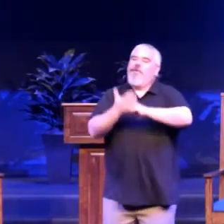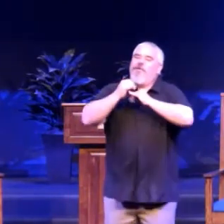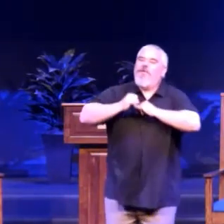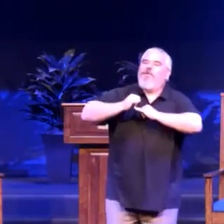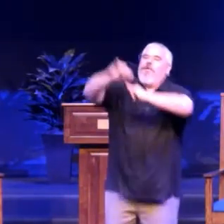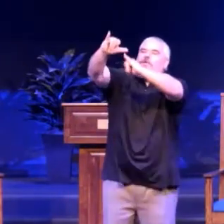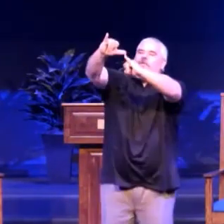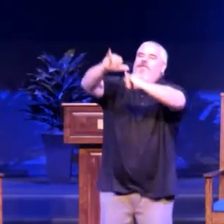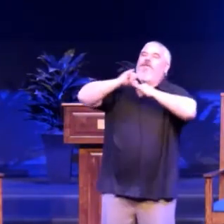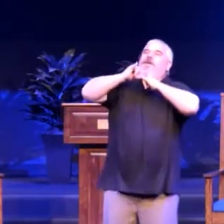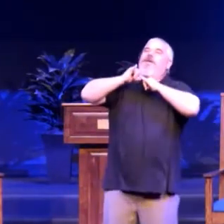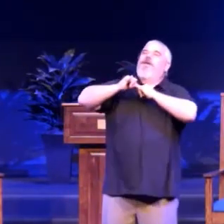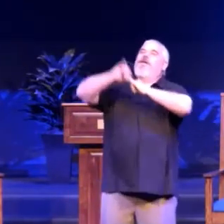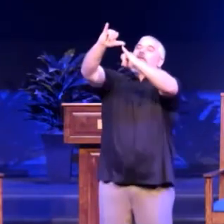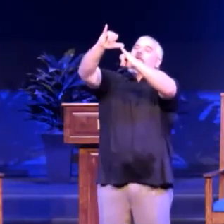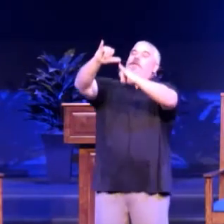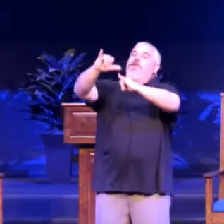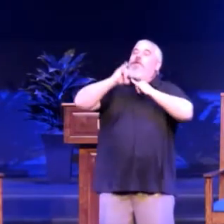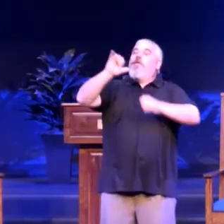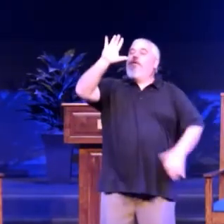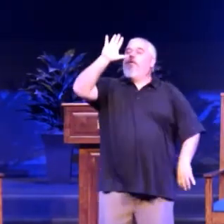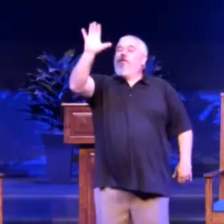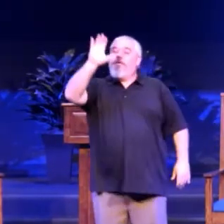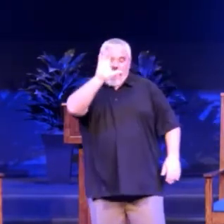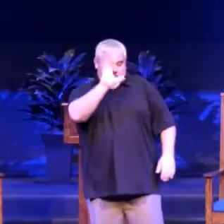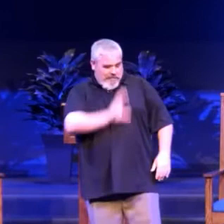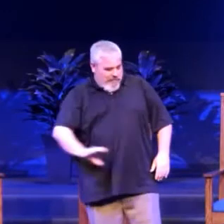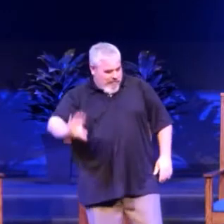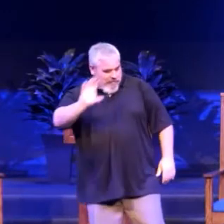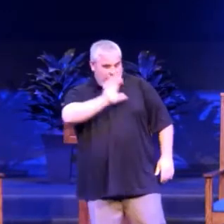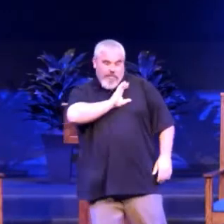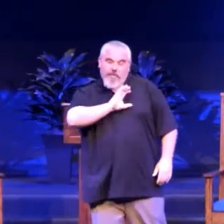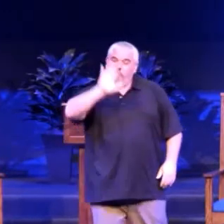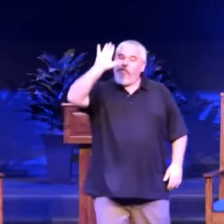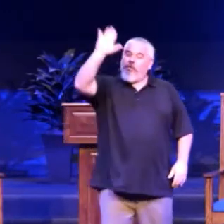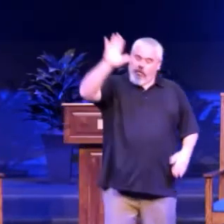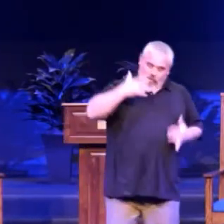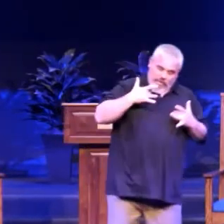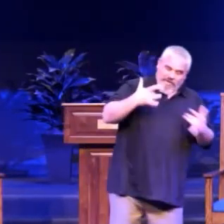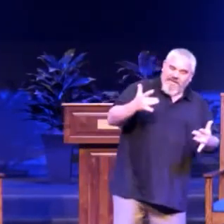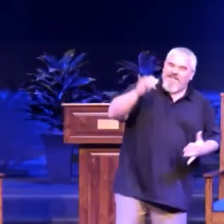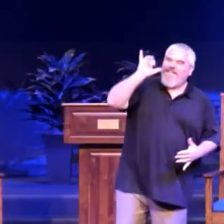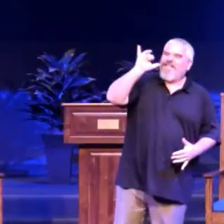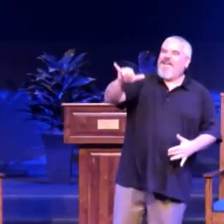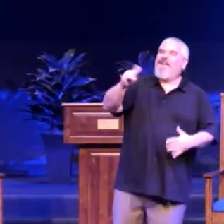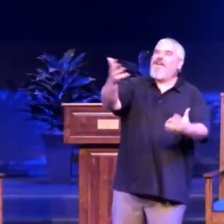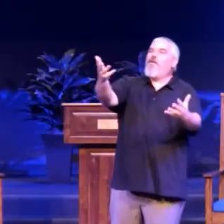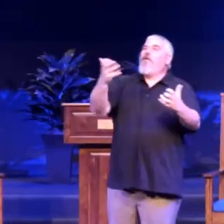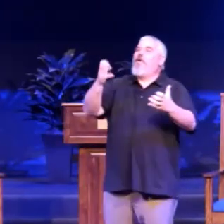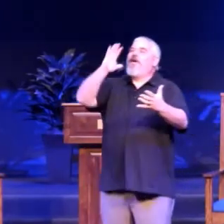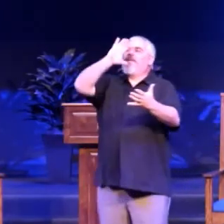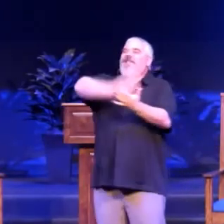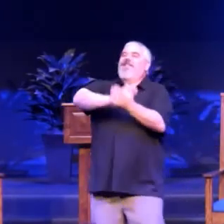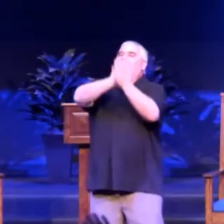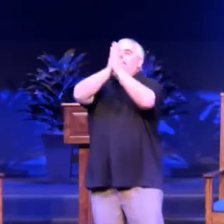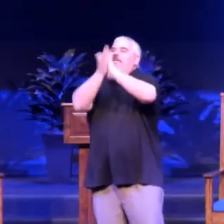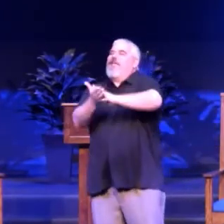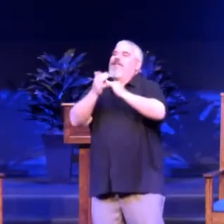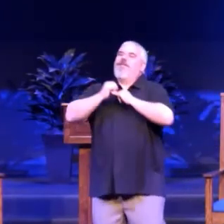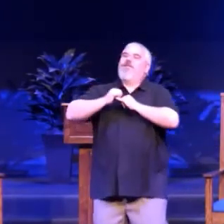on fire. Lord, I'm longing for your ways. I'm waiting for the day when